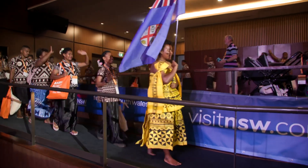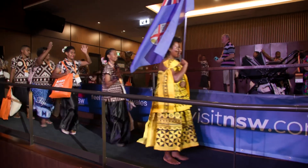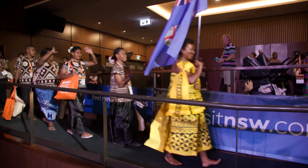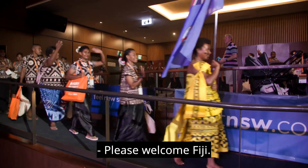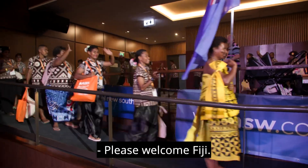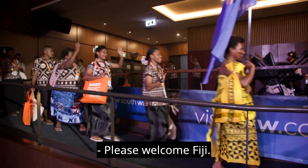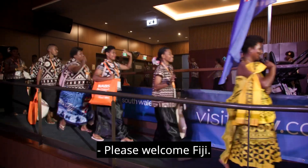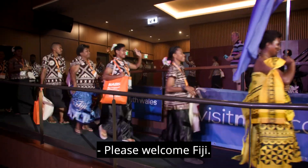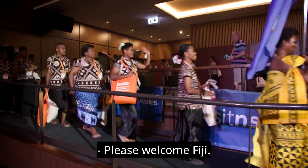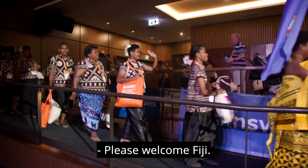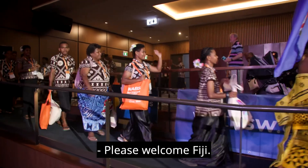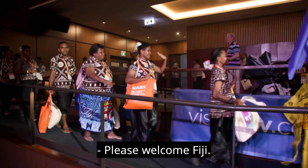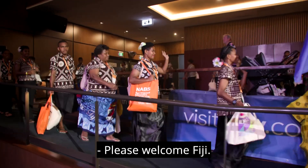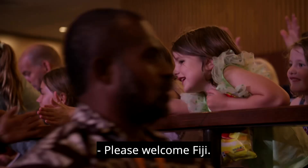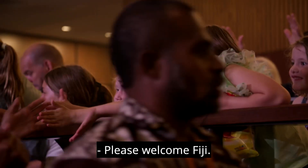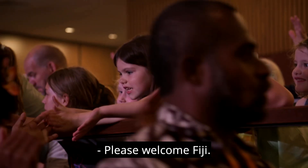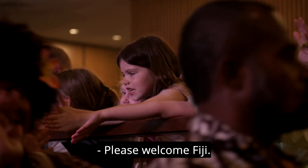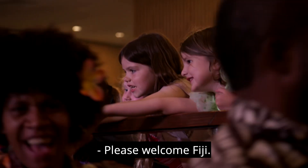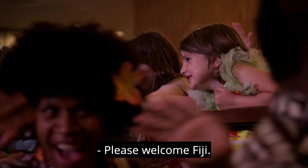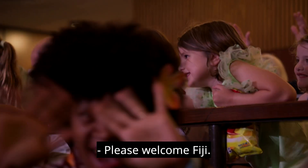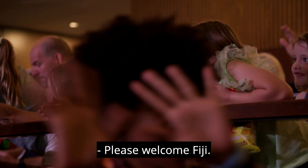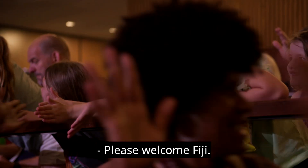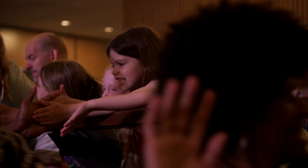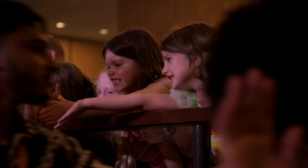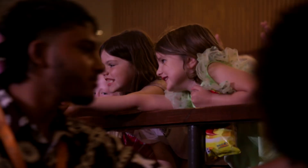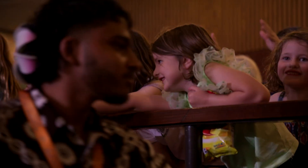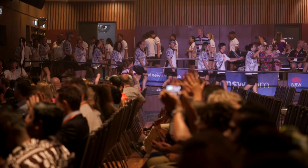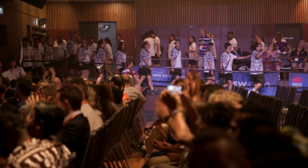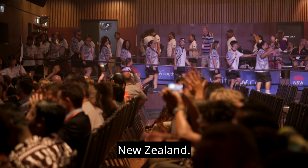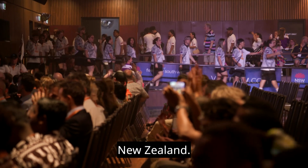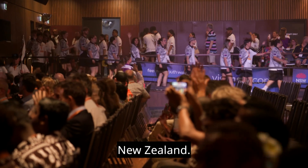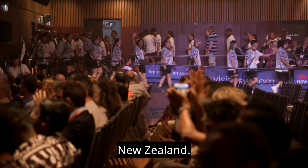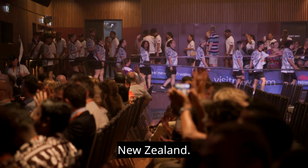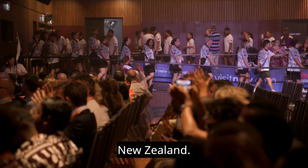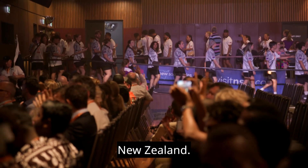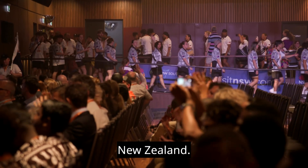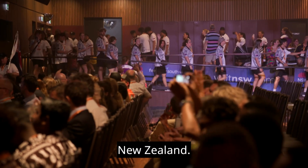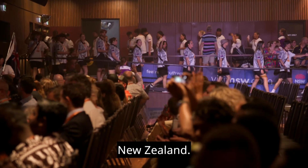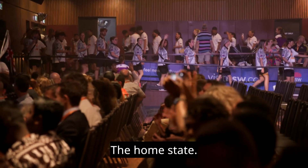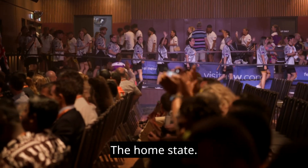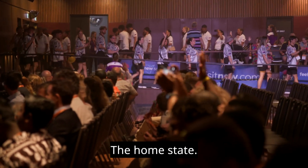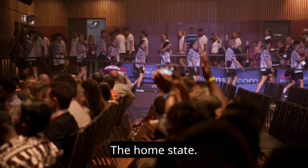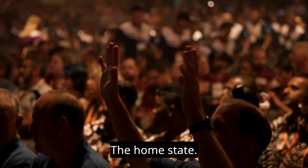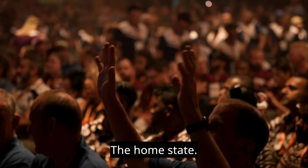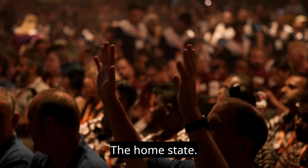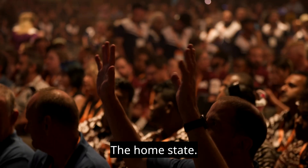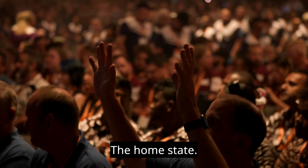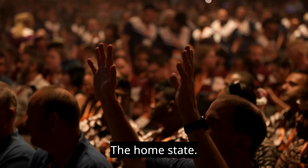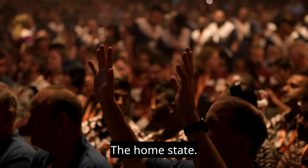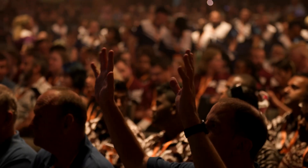Please welcome Fiji, New Zealand, the home state. Please